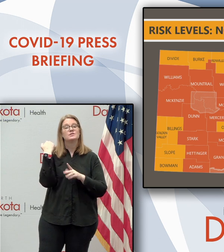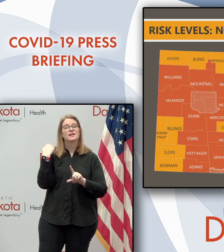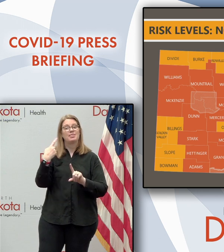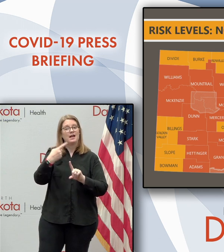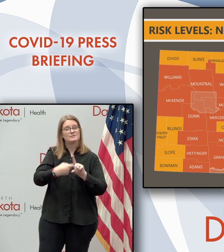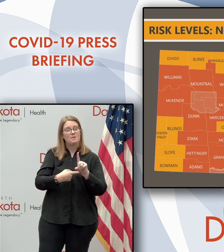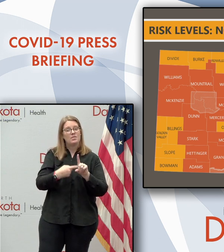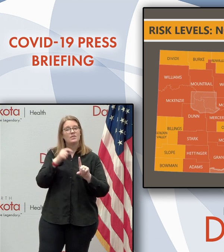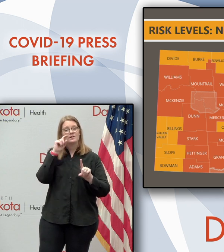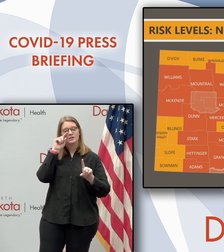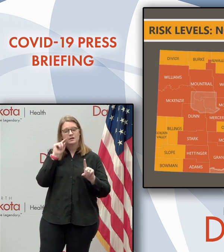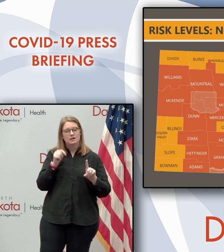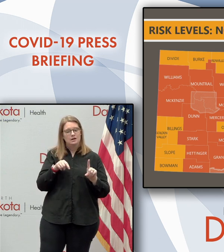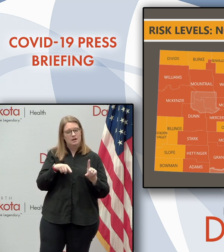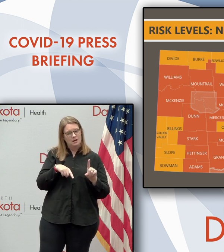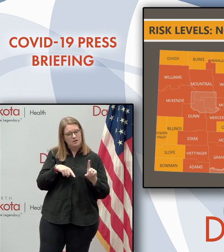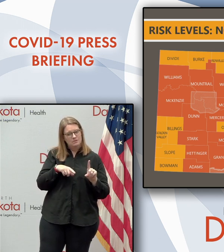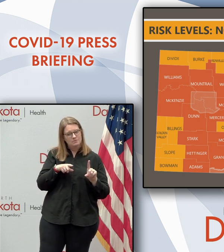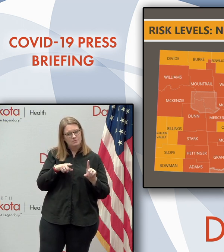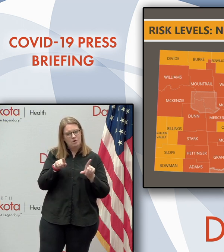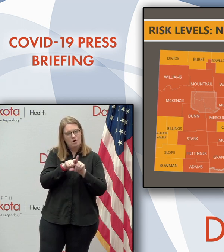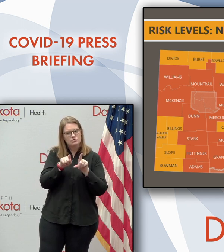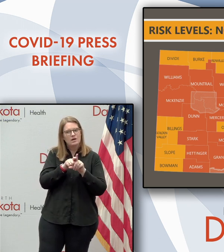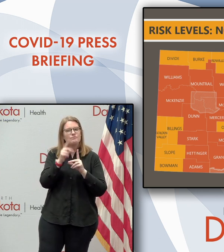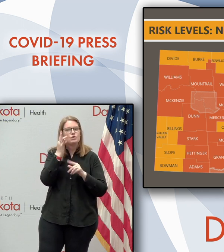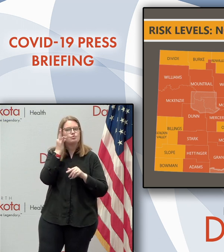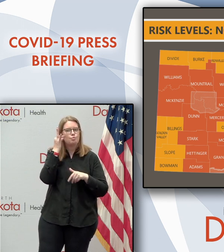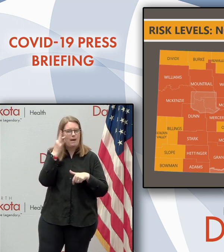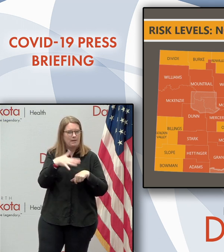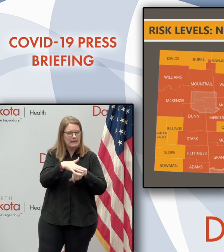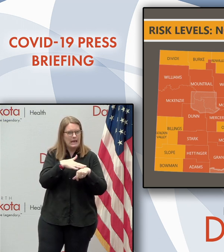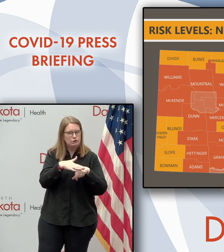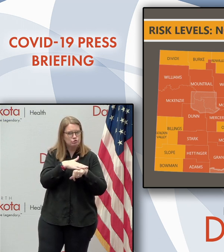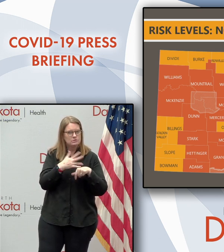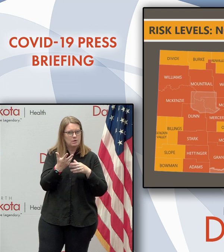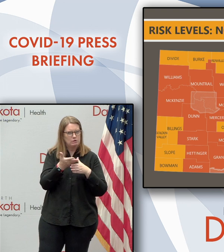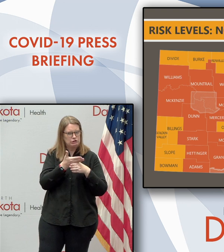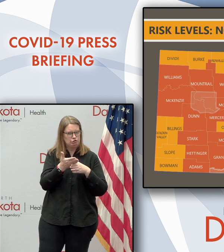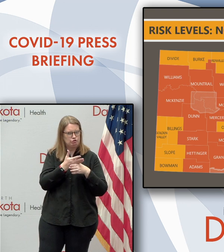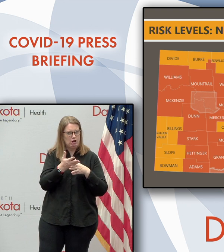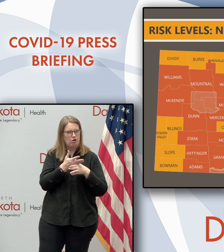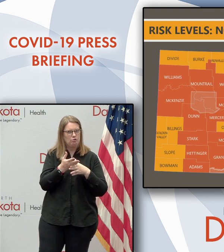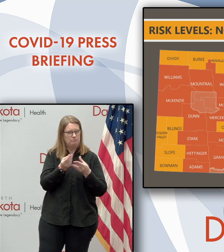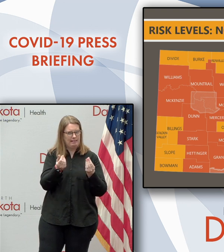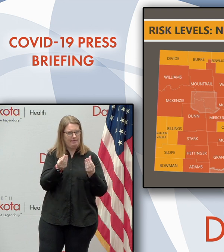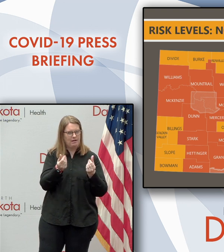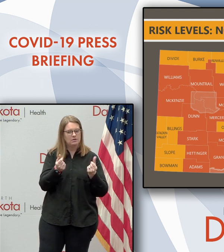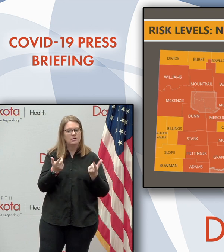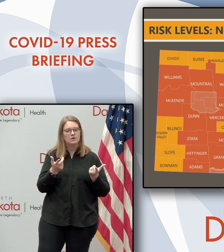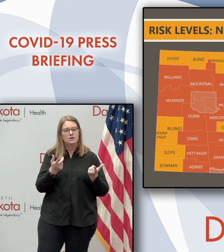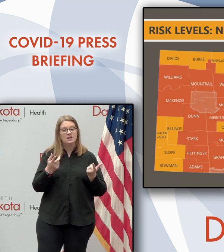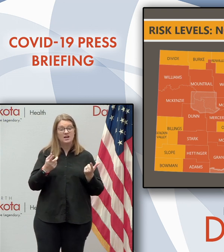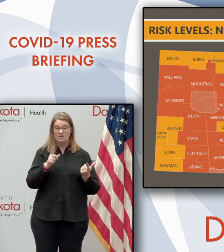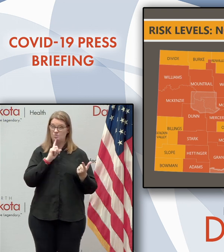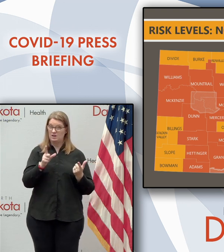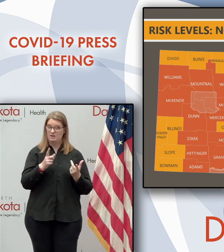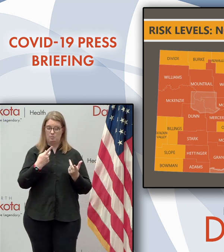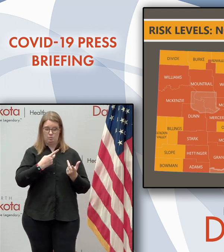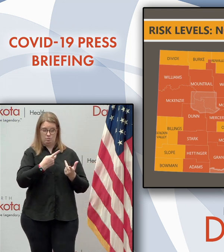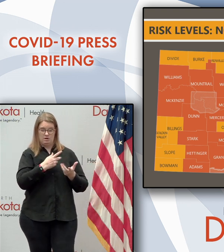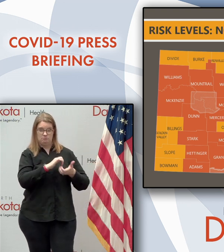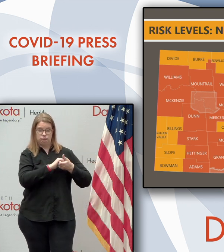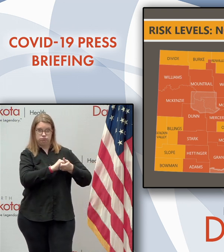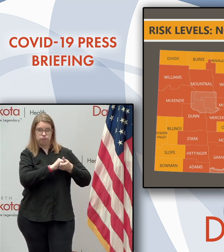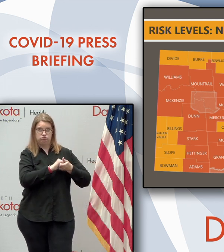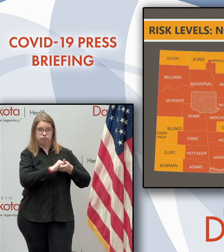also added, uh, shading there for the tribal nations with whom we share geography, uh, as we continue to work, uh, closely with them as